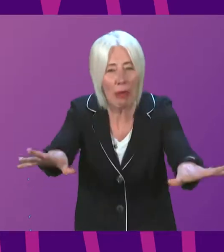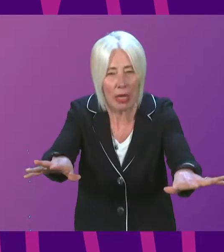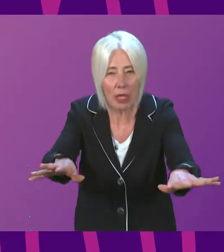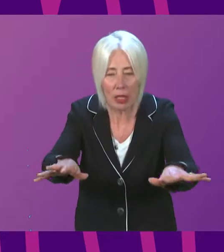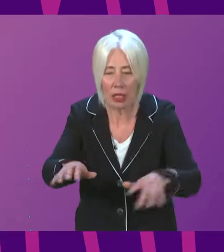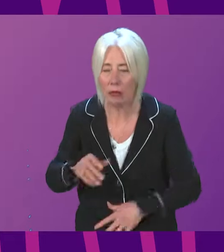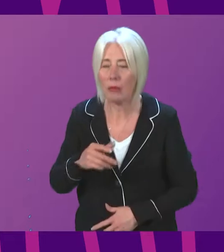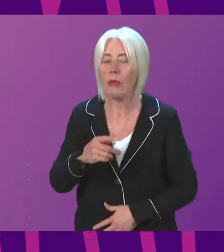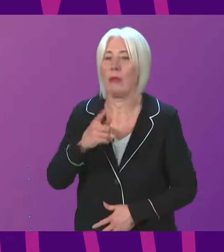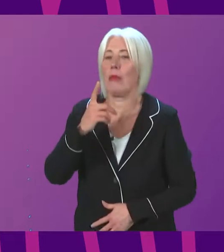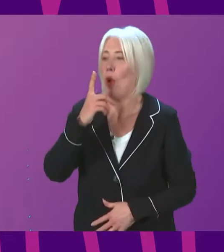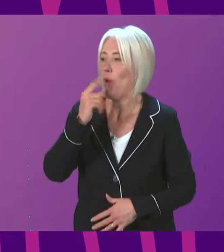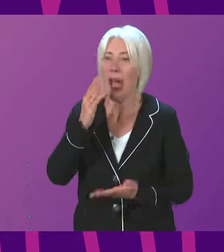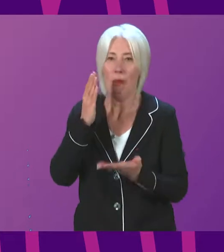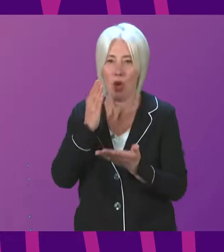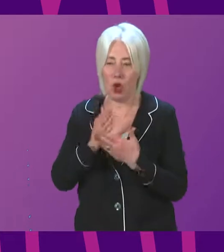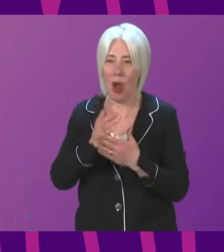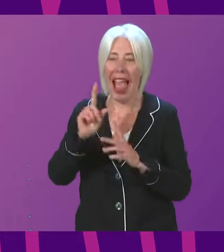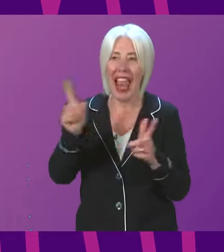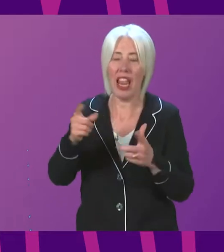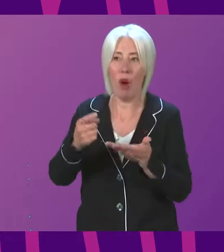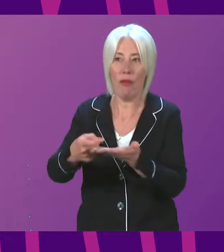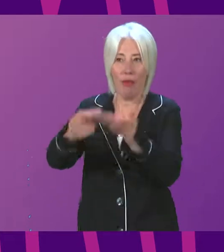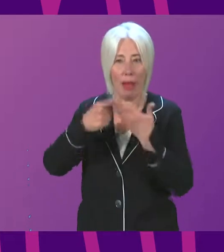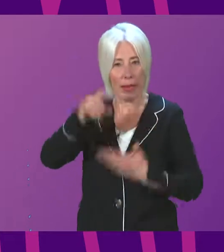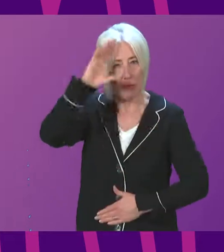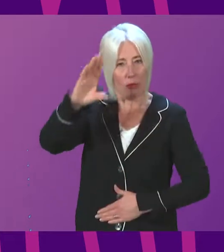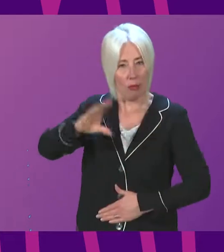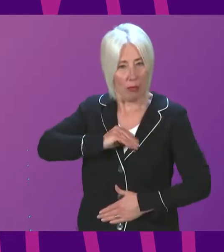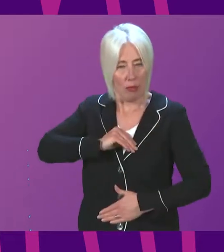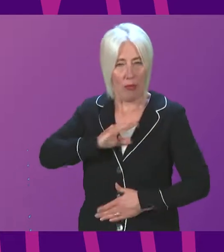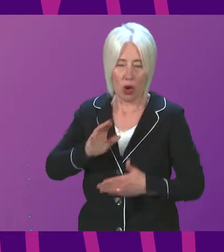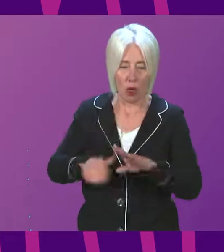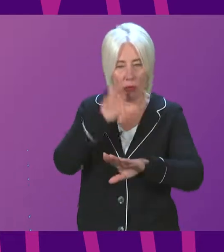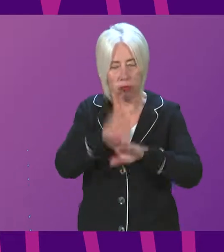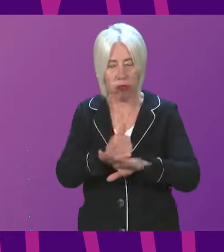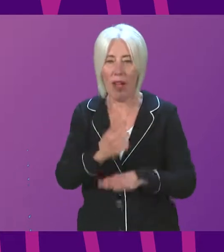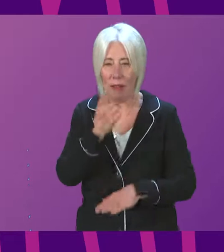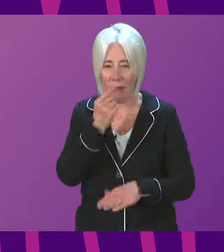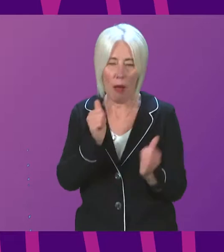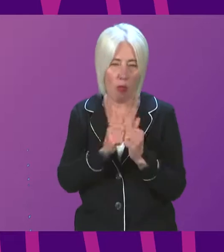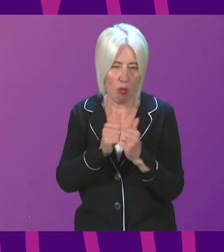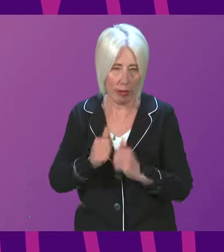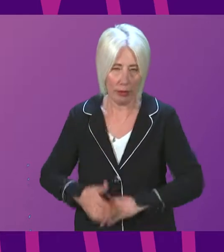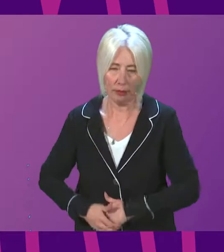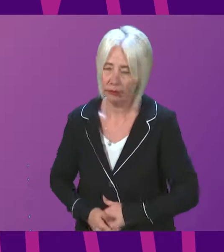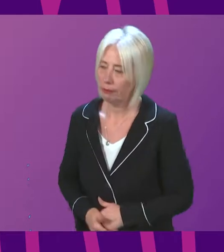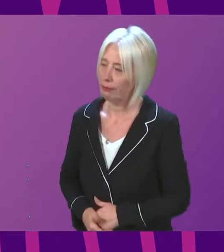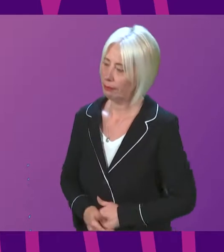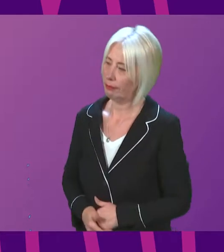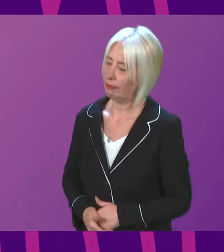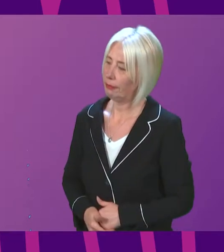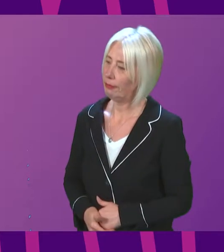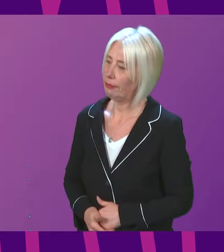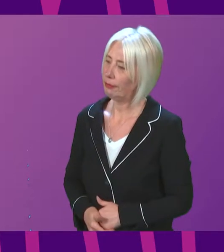the thorough and proper assessment of those recommendations and apply them where it is appropriate for us to do so. Murdo Fraser, be followed by Stephanie